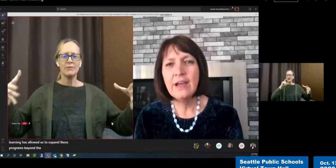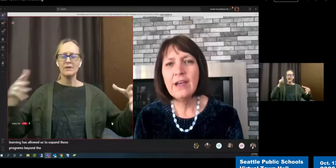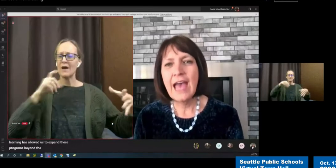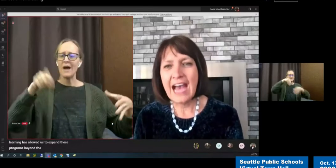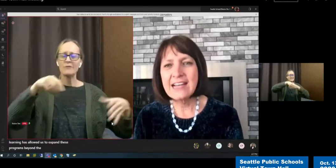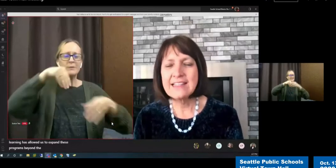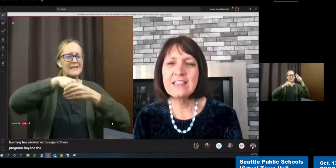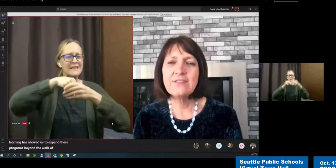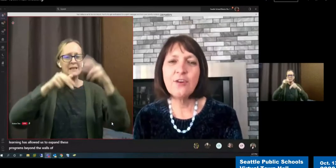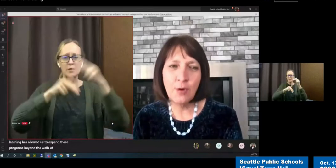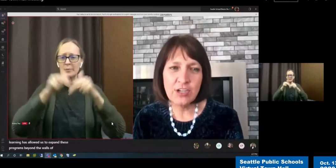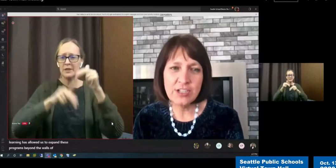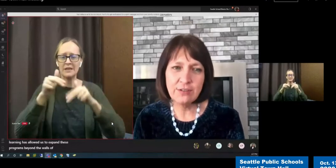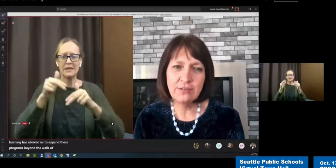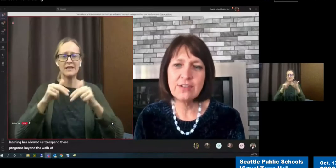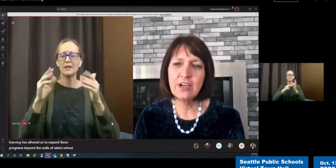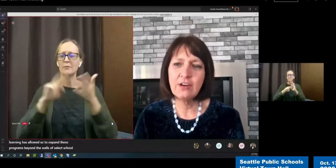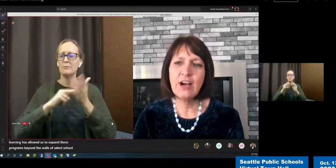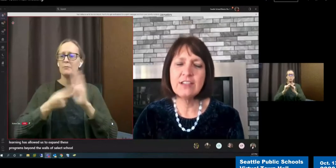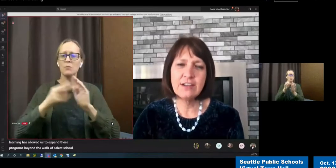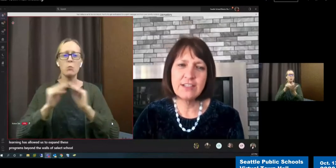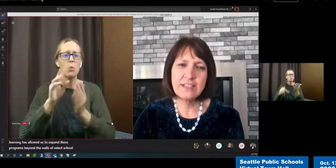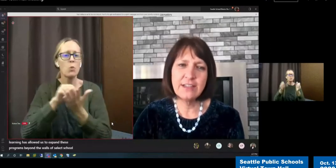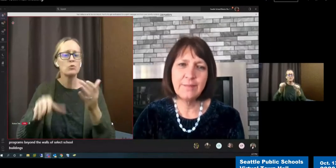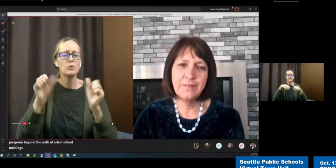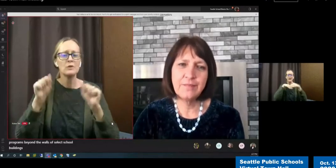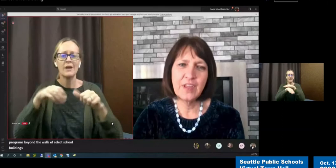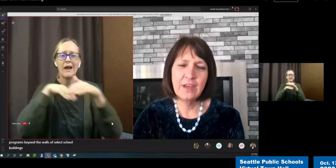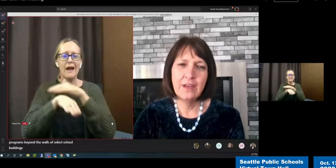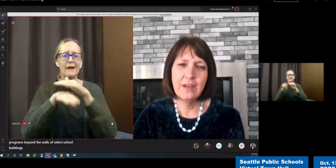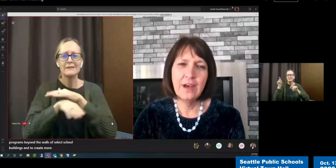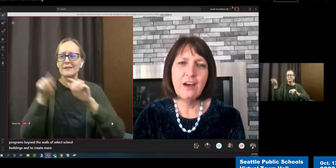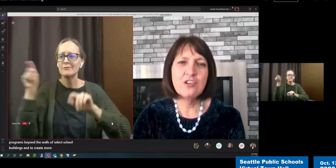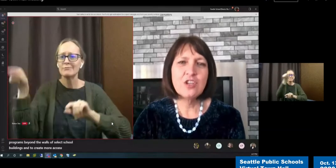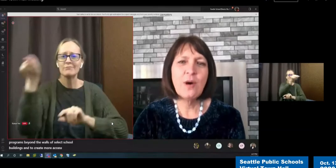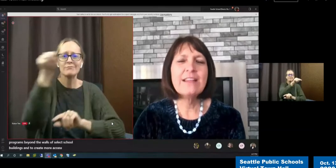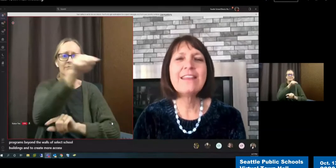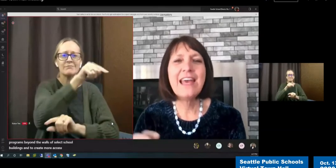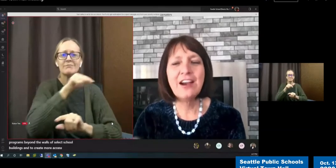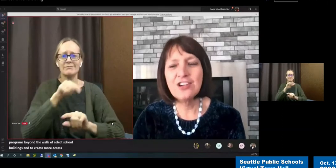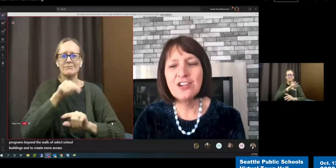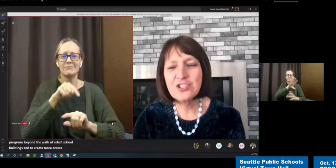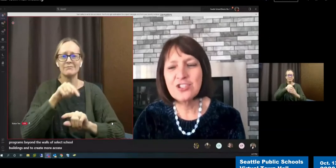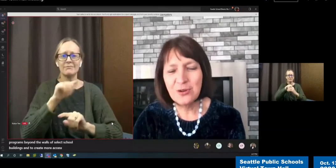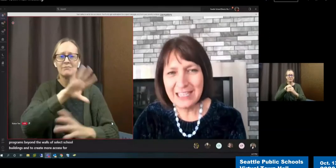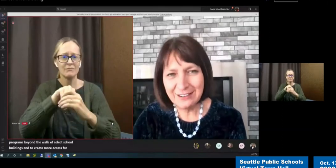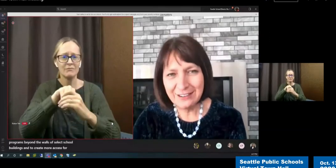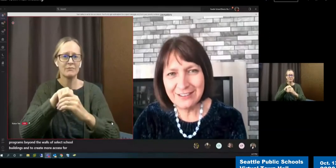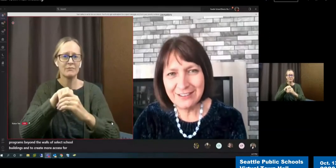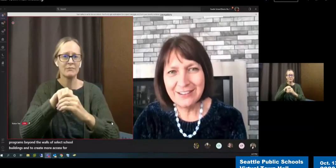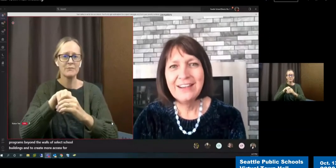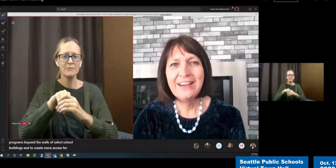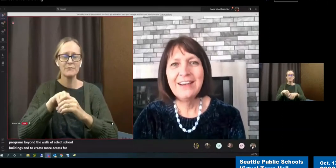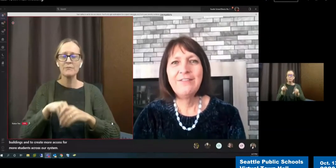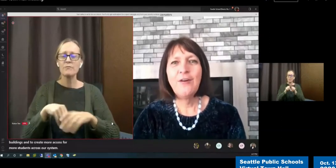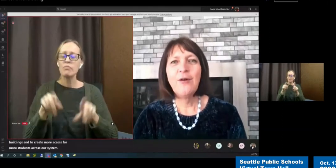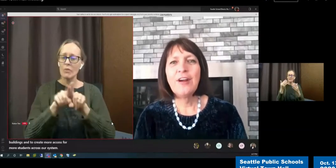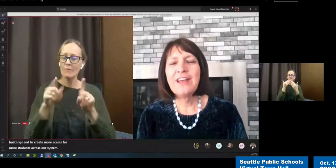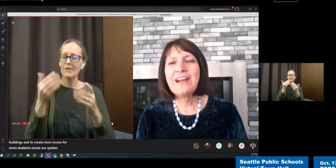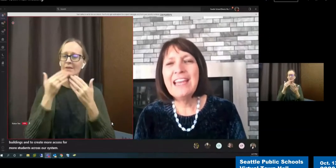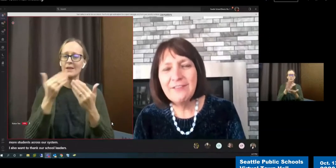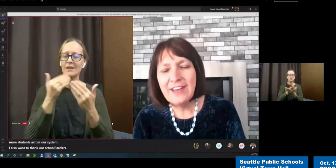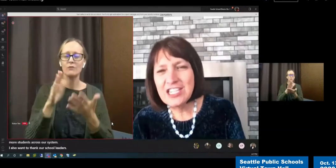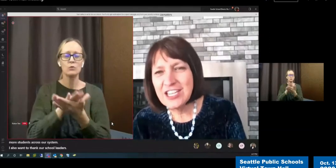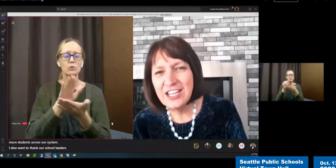access for more students across our system. I also want to thank our school leaders for